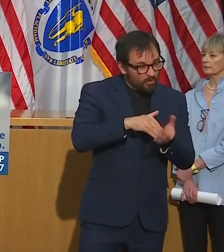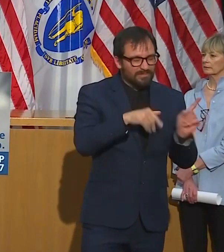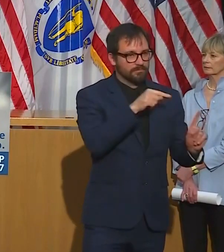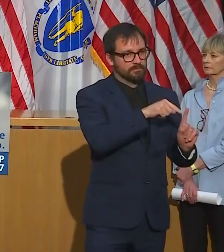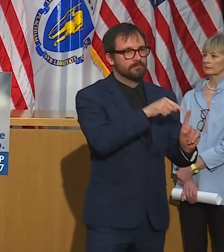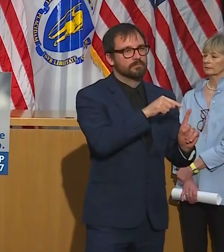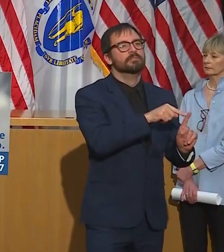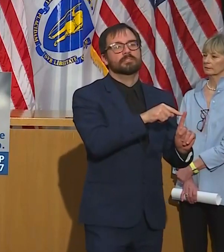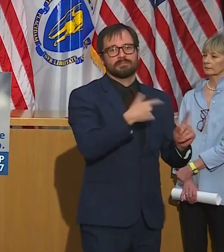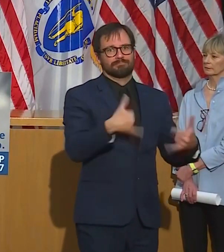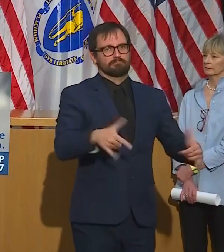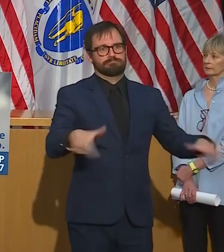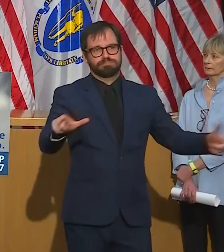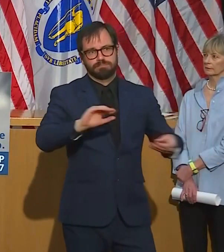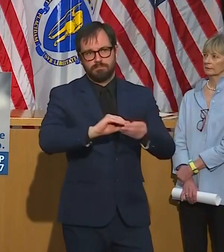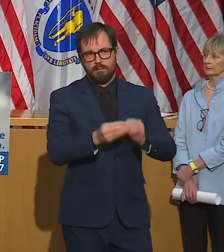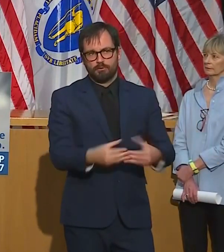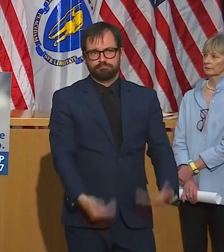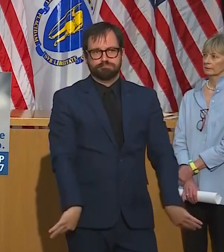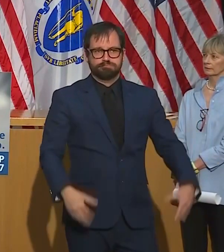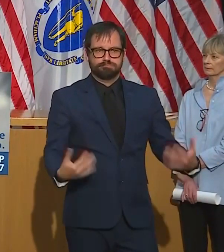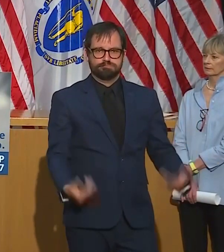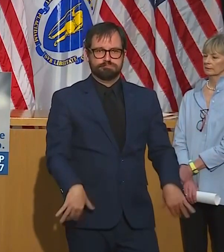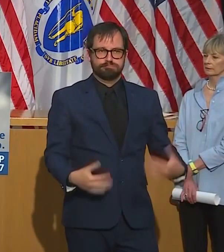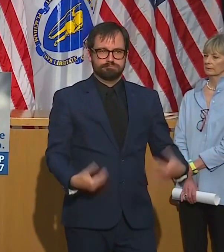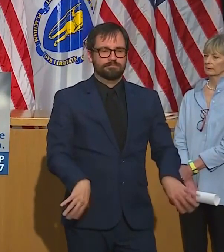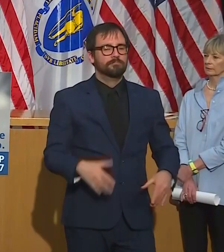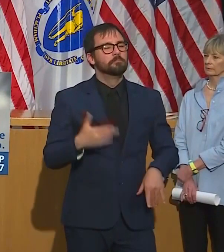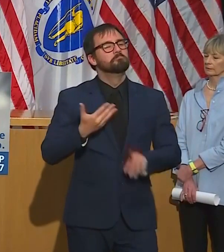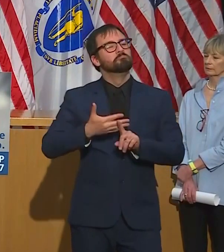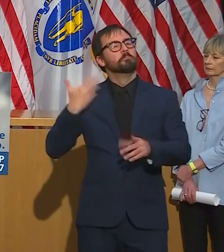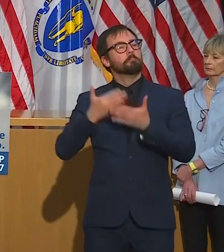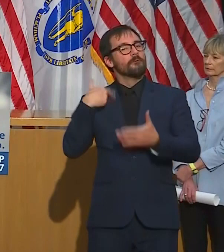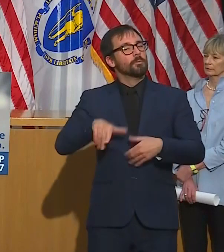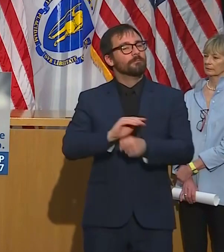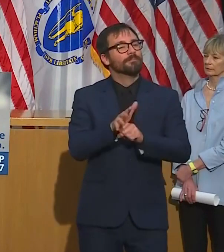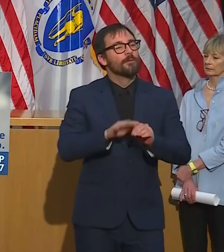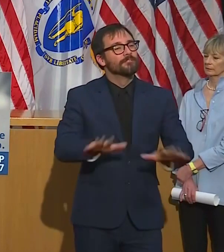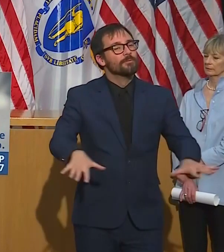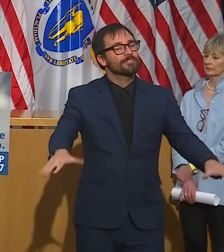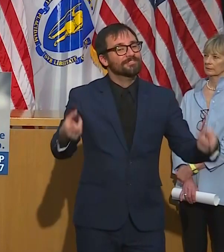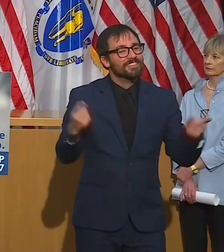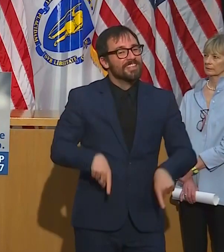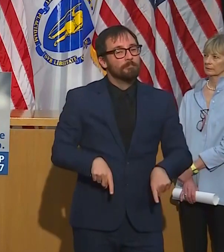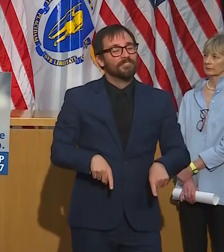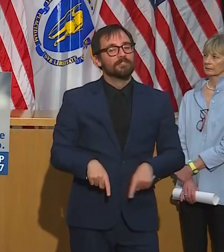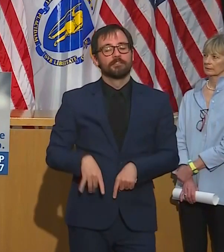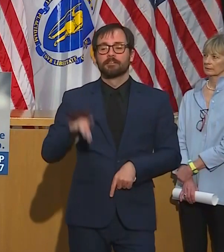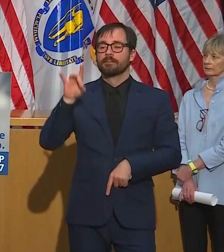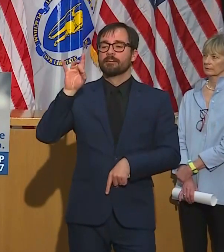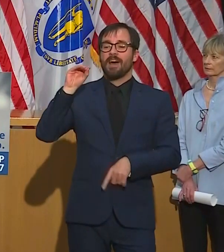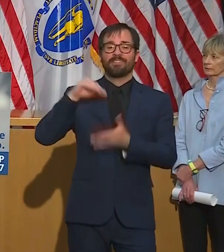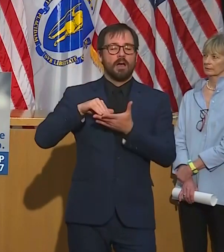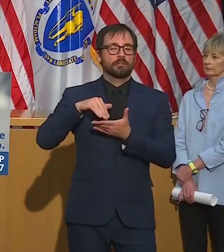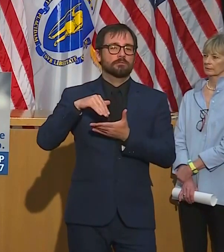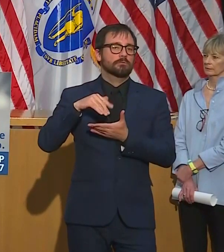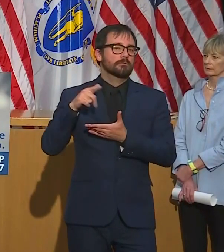months of January and February, we would typically see somewhere between 7,000 and 10,000 new claims in a week. To have